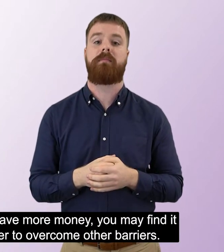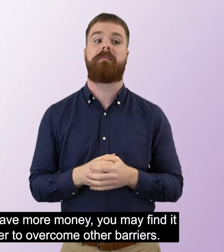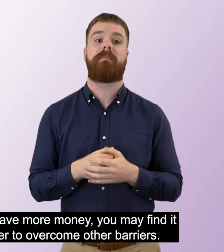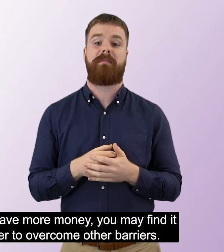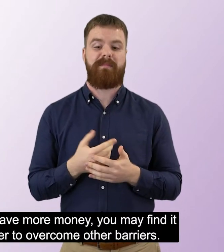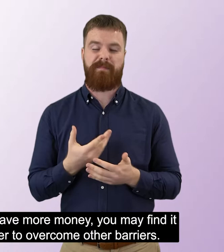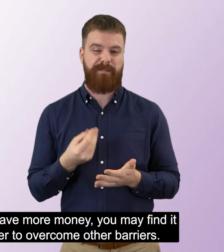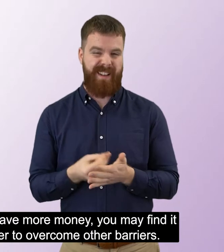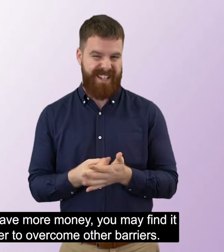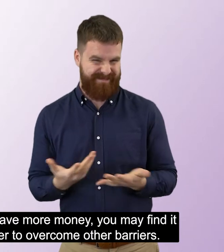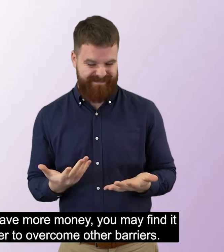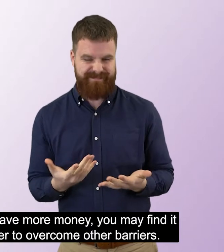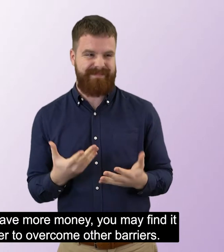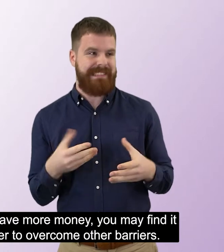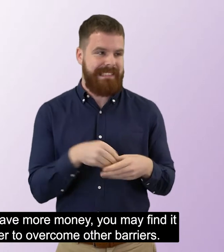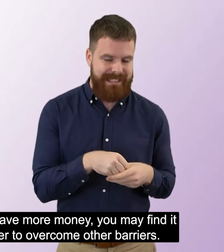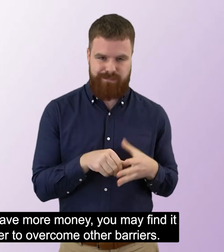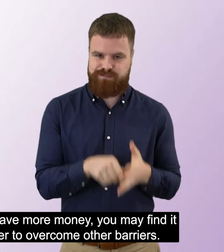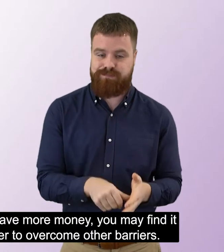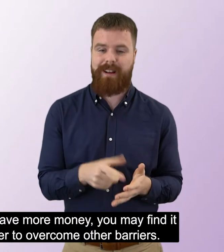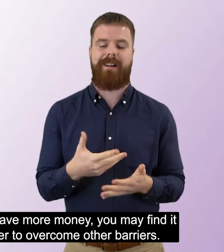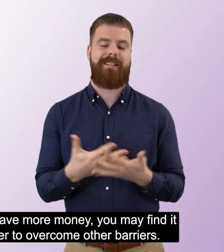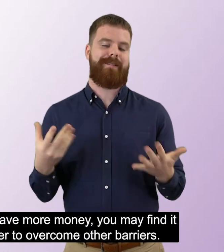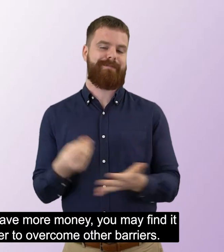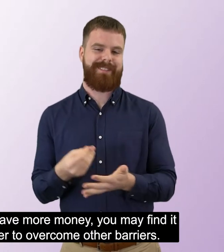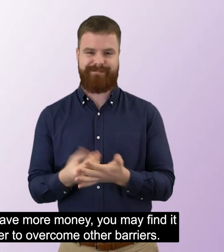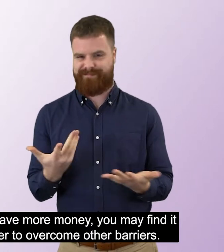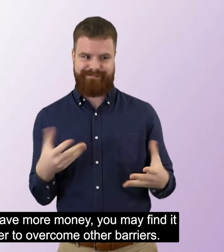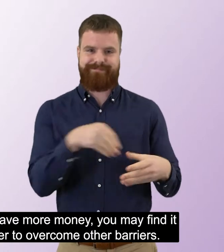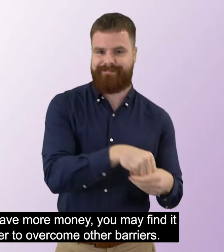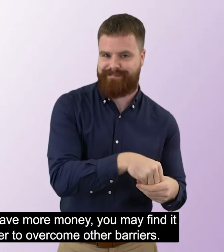If you have more money, you may find it easier to overcome other barriers.